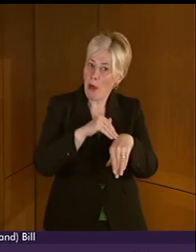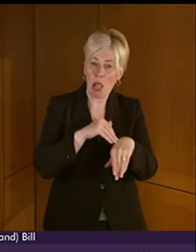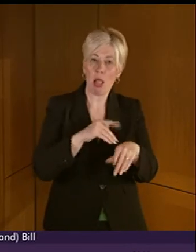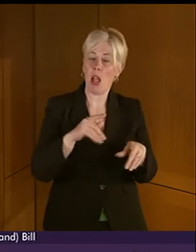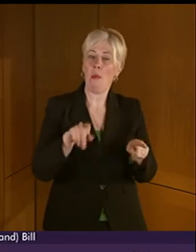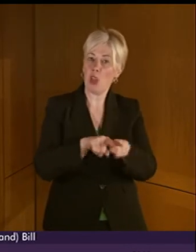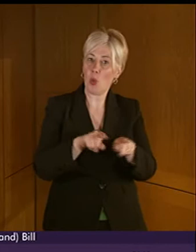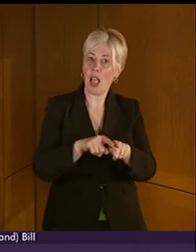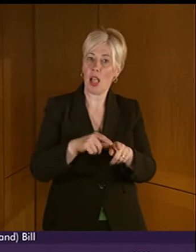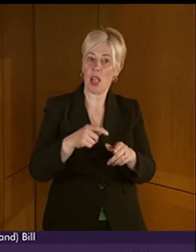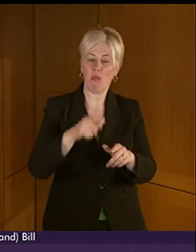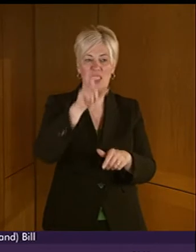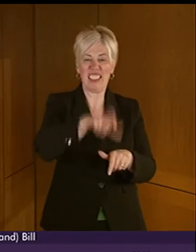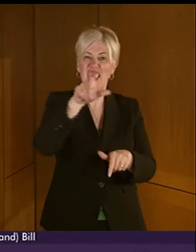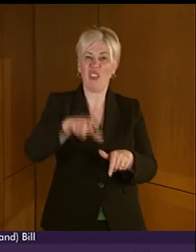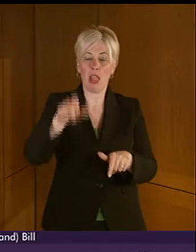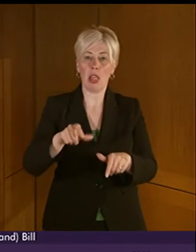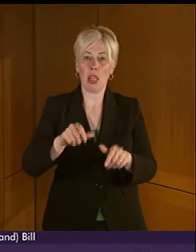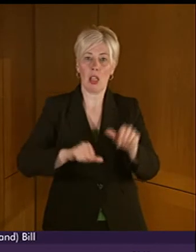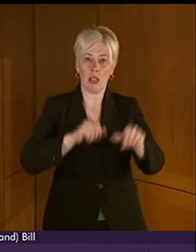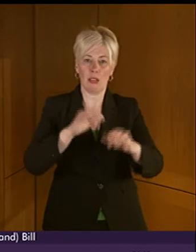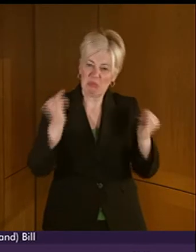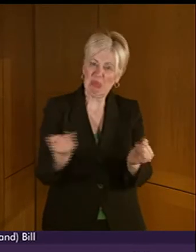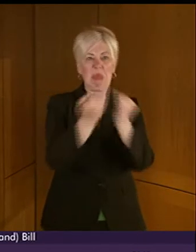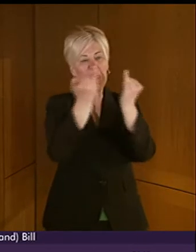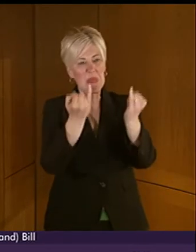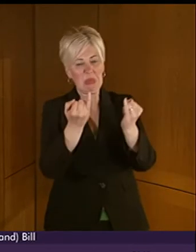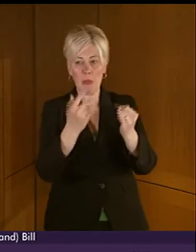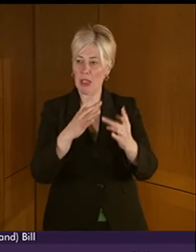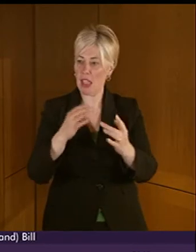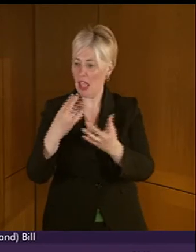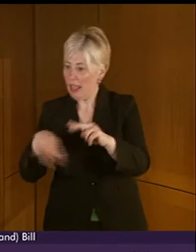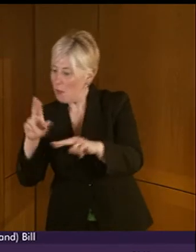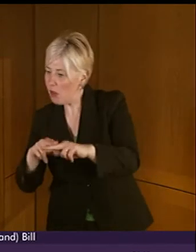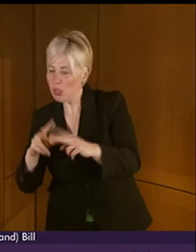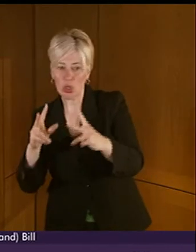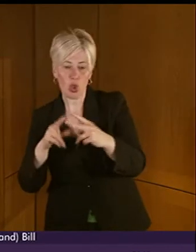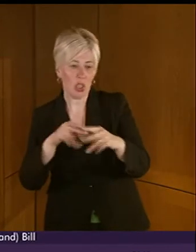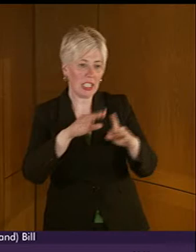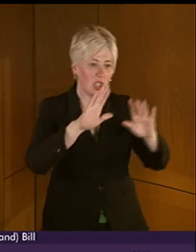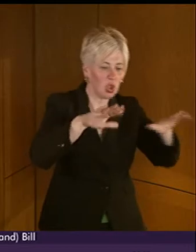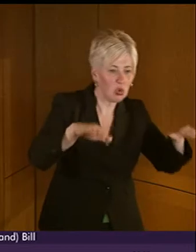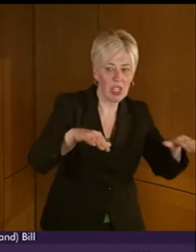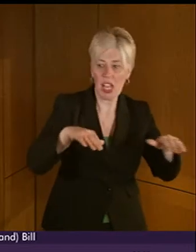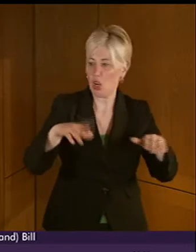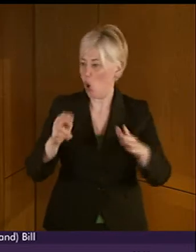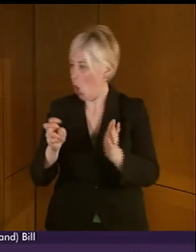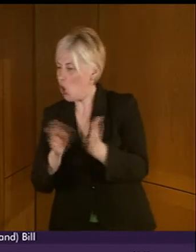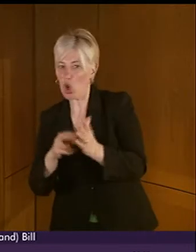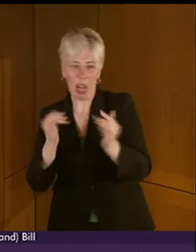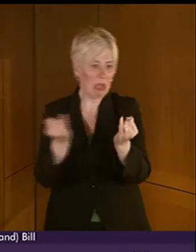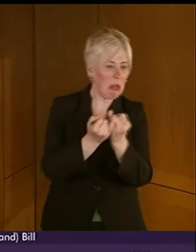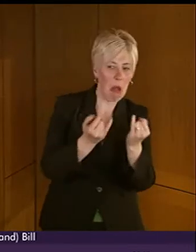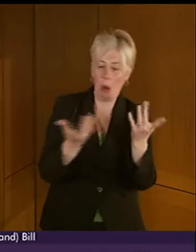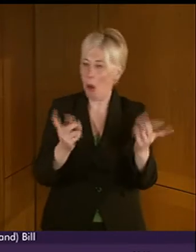but civil proceedings, disputes about contact with children, contractual disputes, and all the